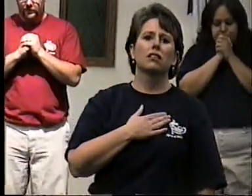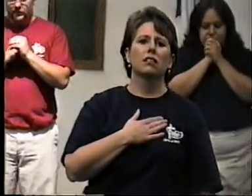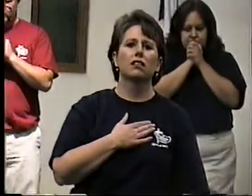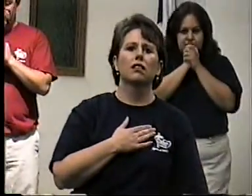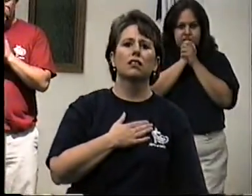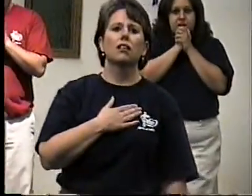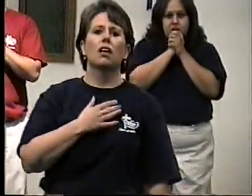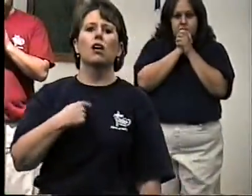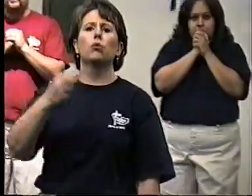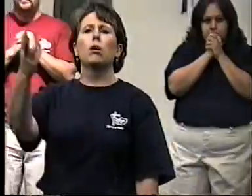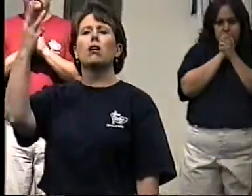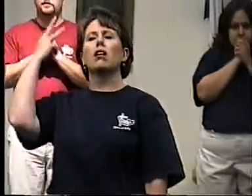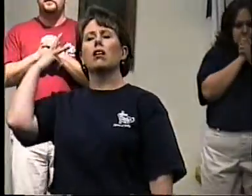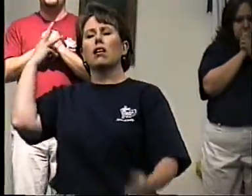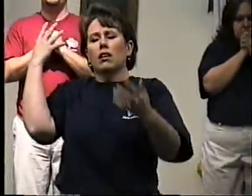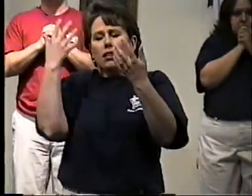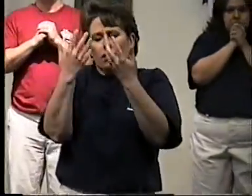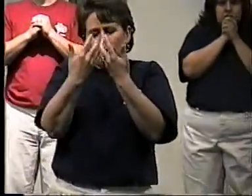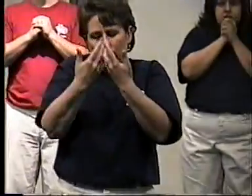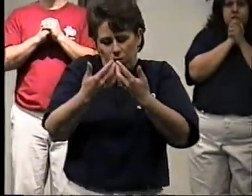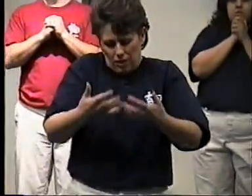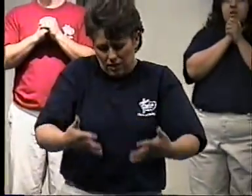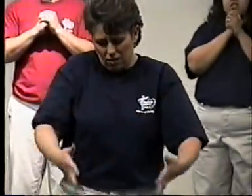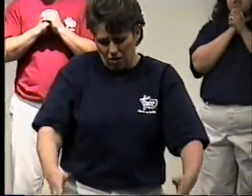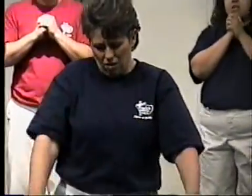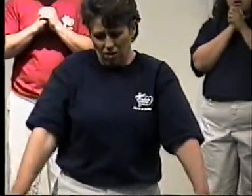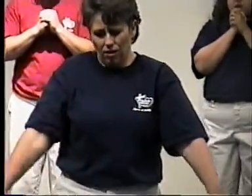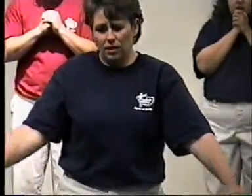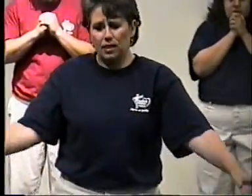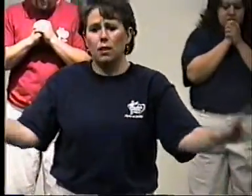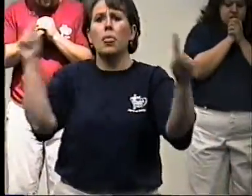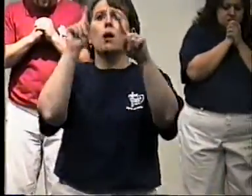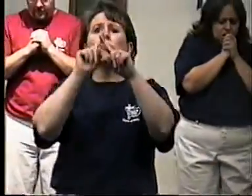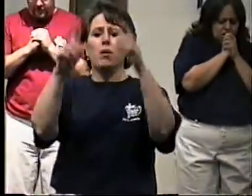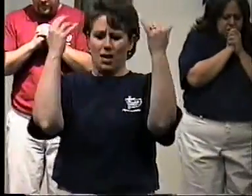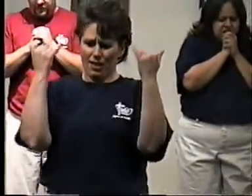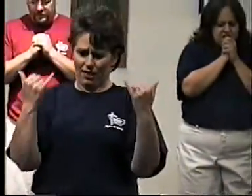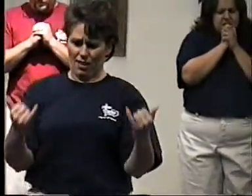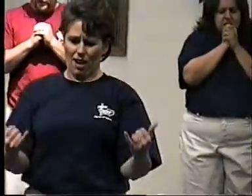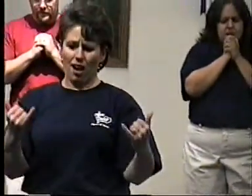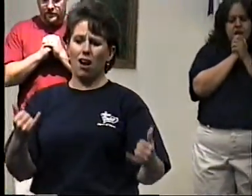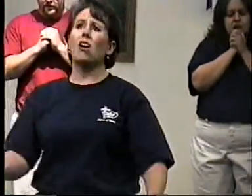I once was lost But now